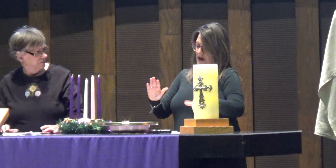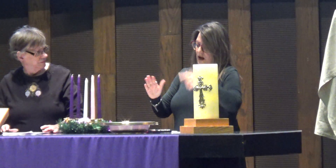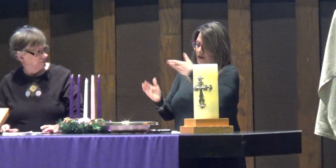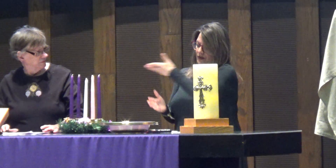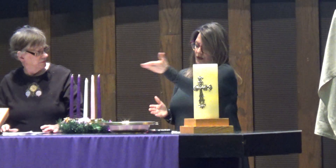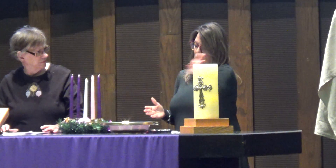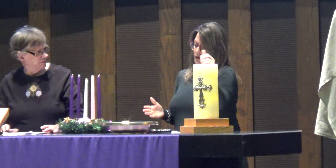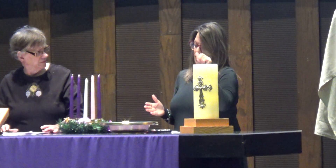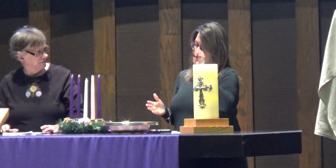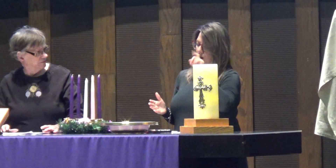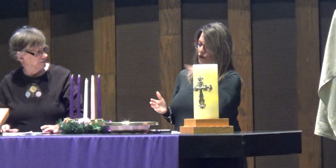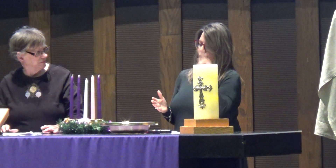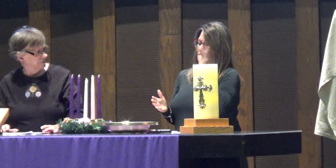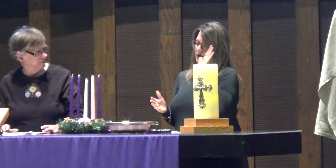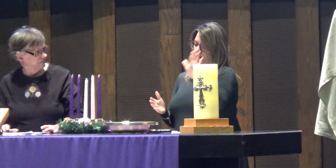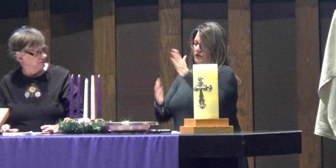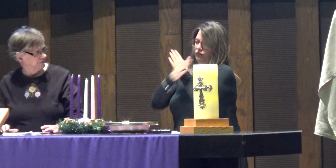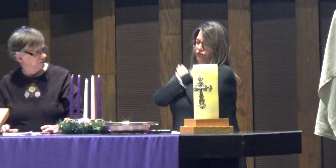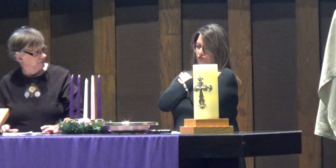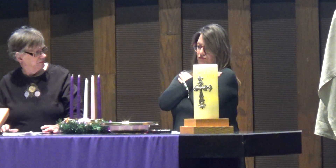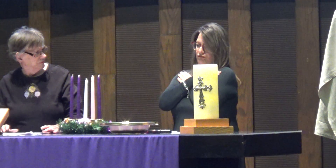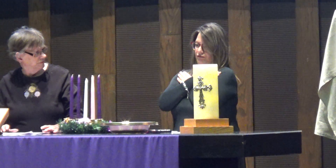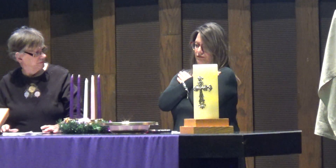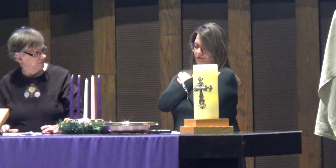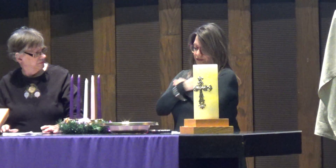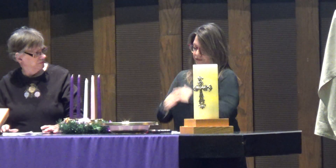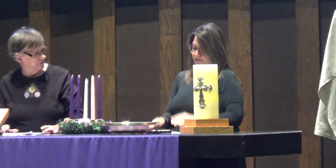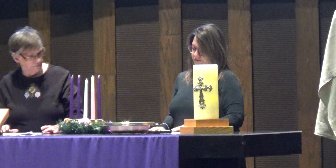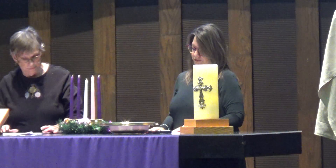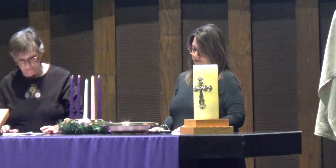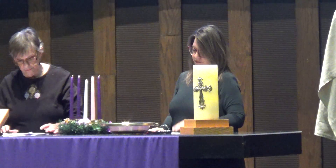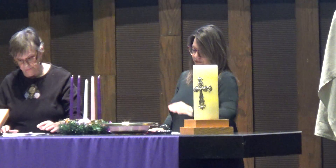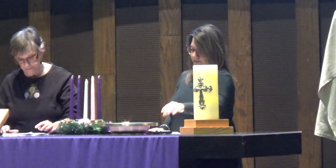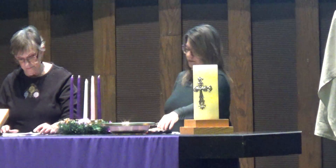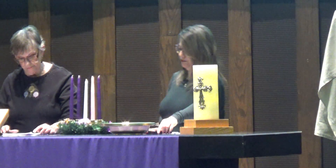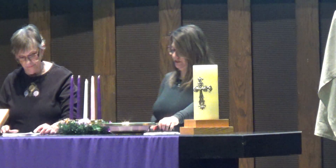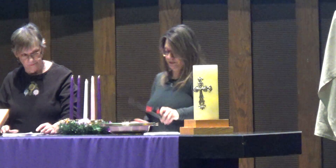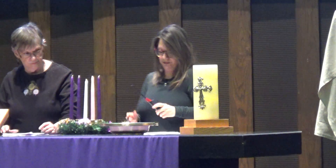peace to those on whom his favor rests. Thank you.